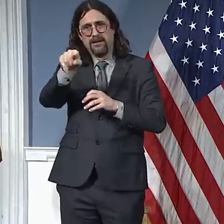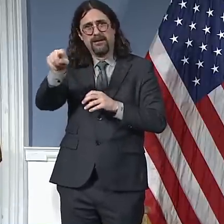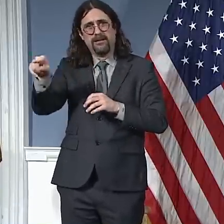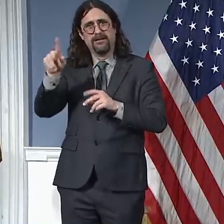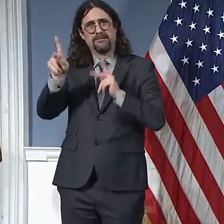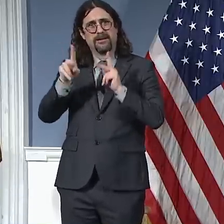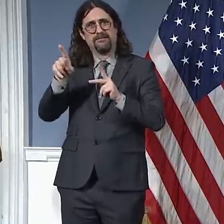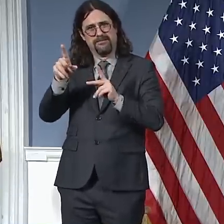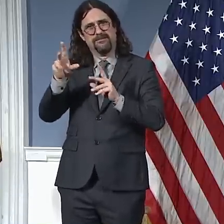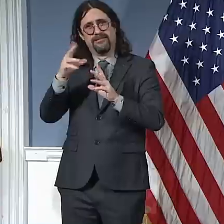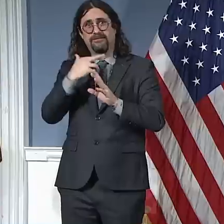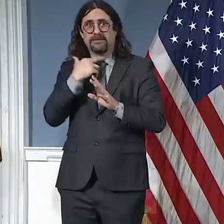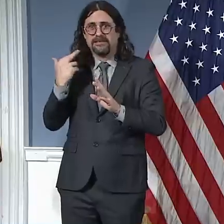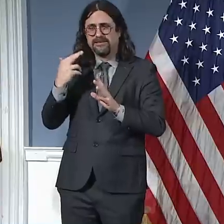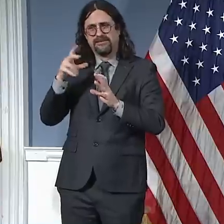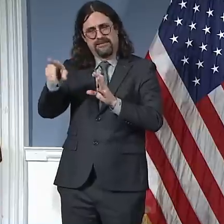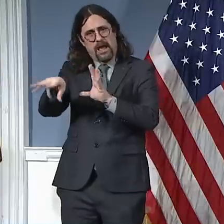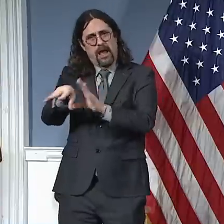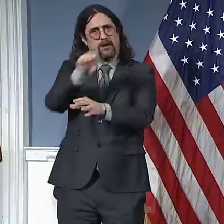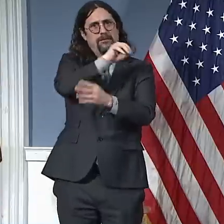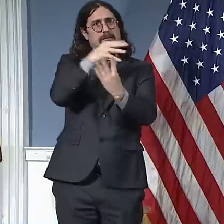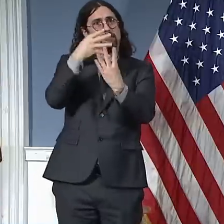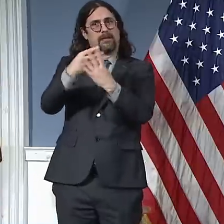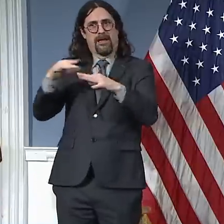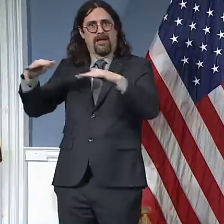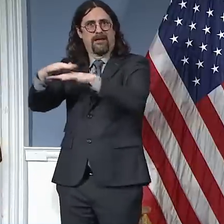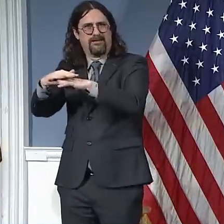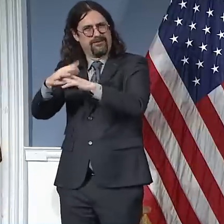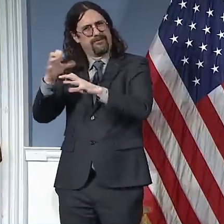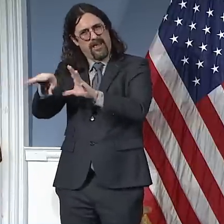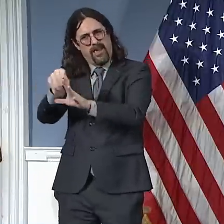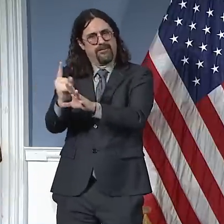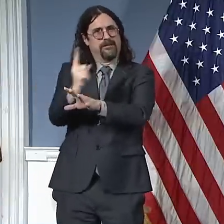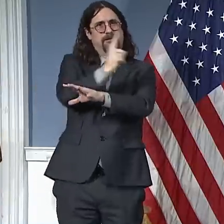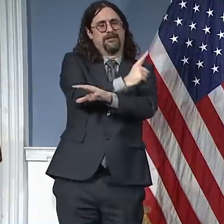reality is of the over 5,000 people in our correction system,